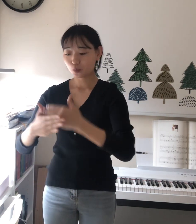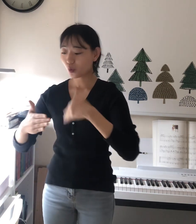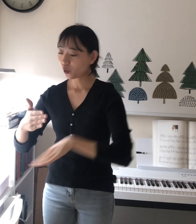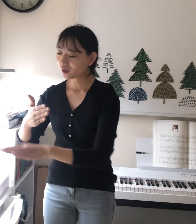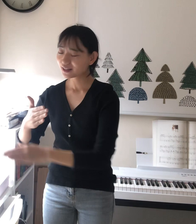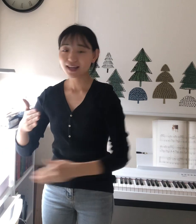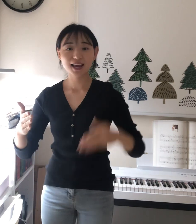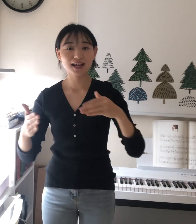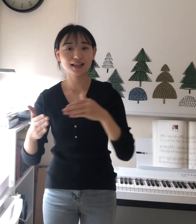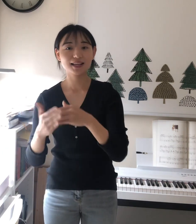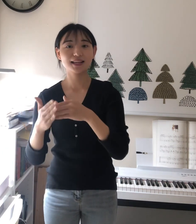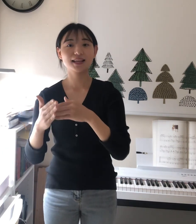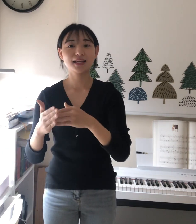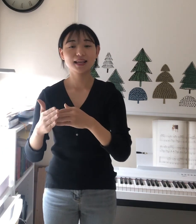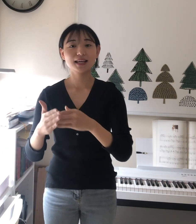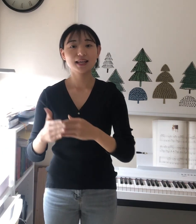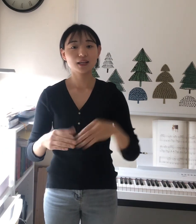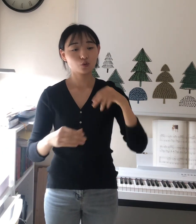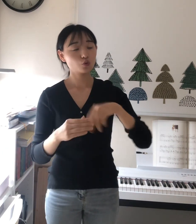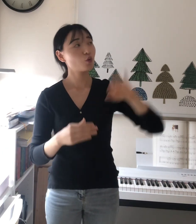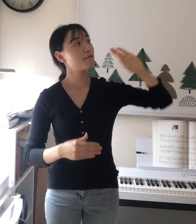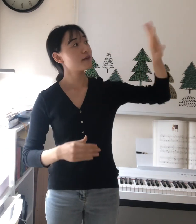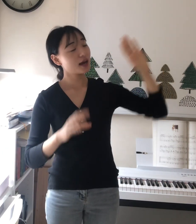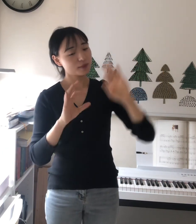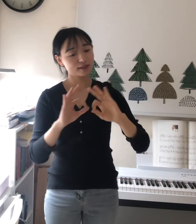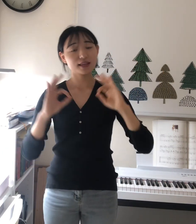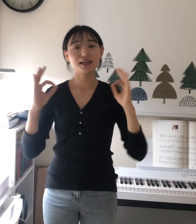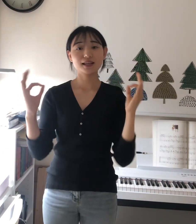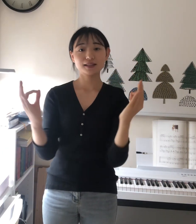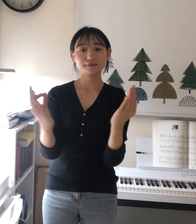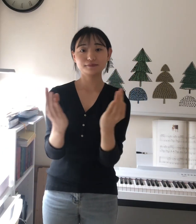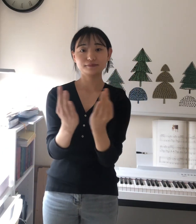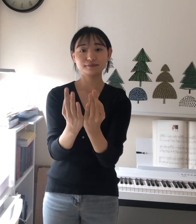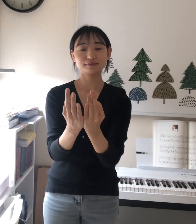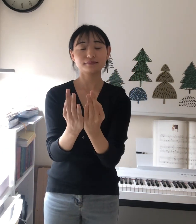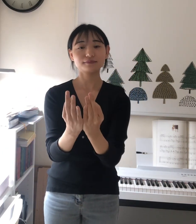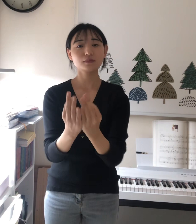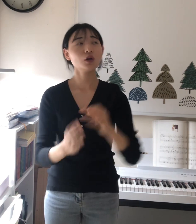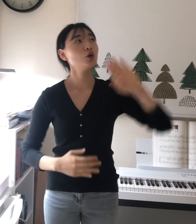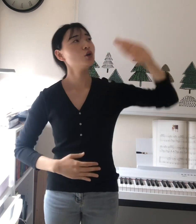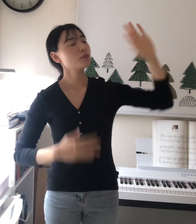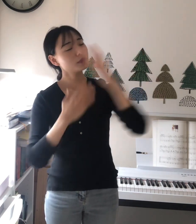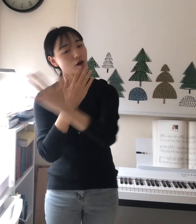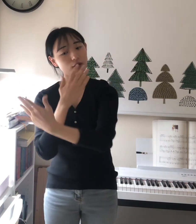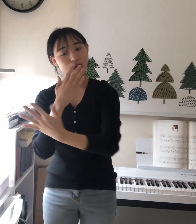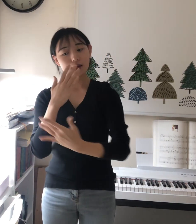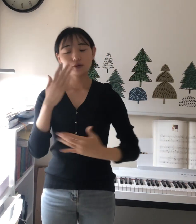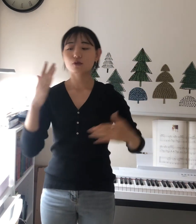born again To a family Blood flows